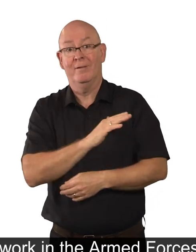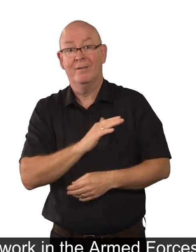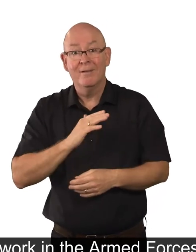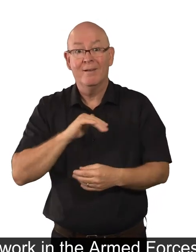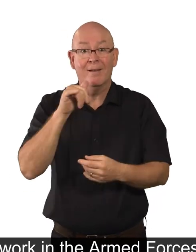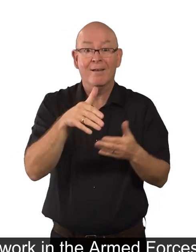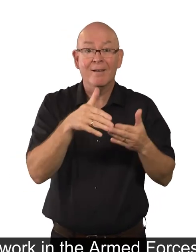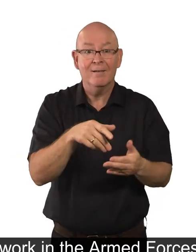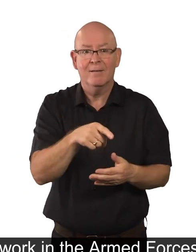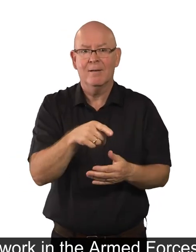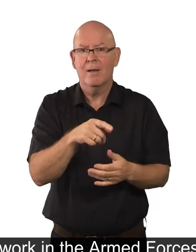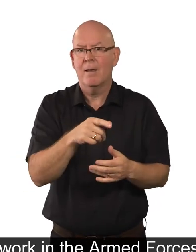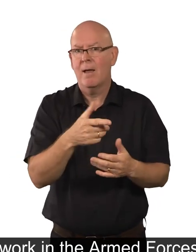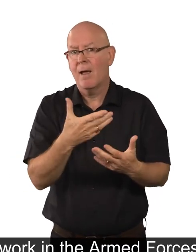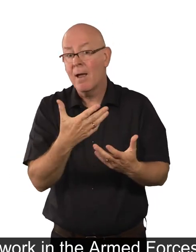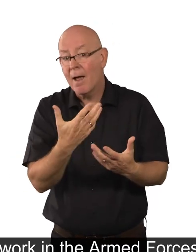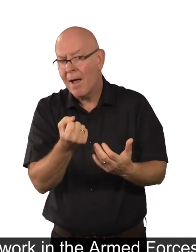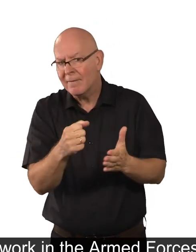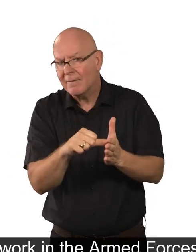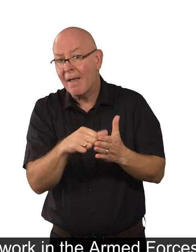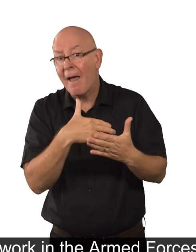that have a health condition or disability.